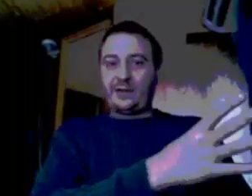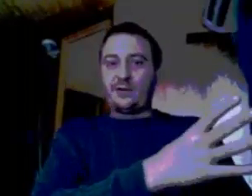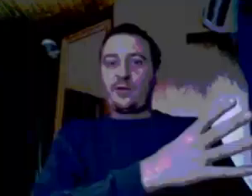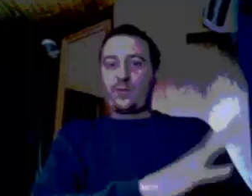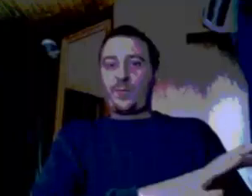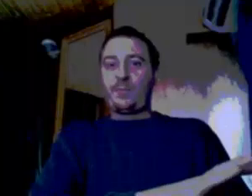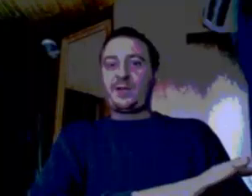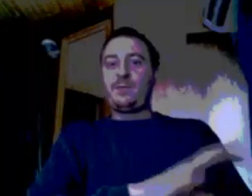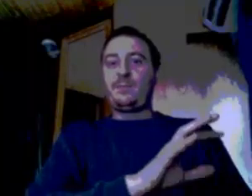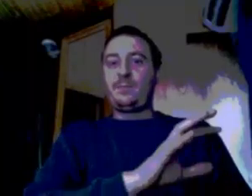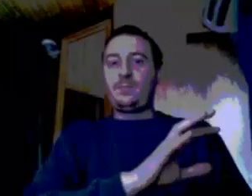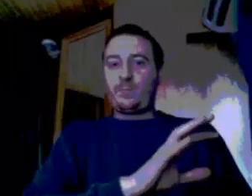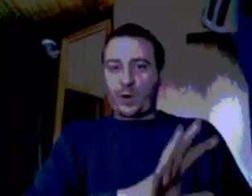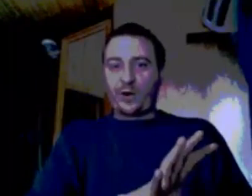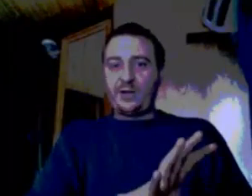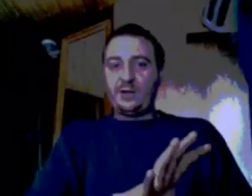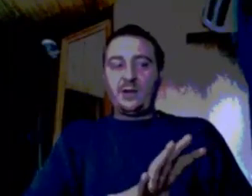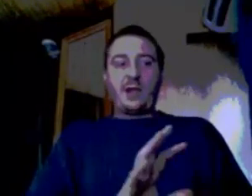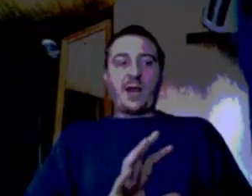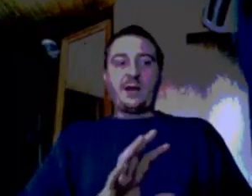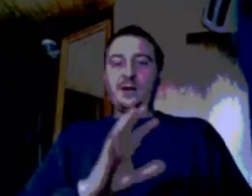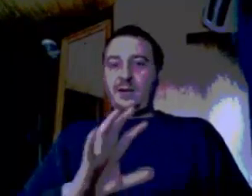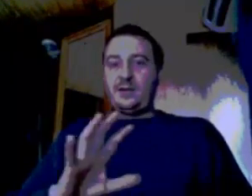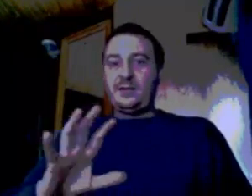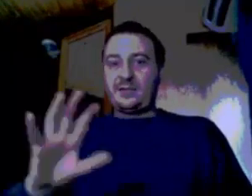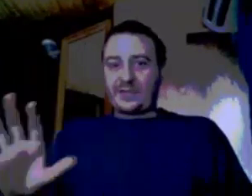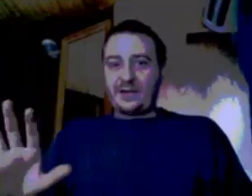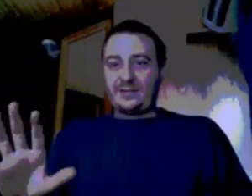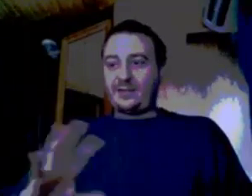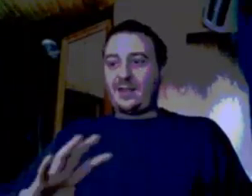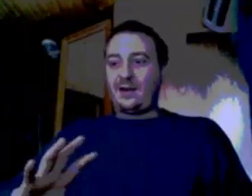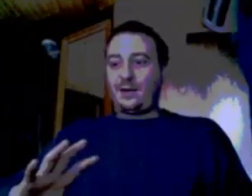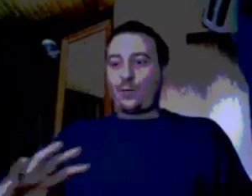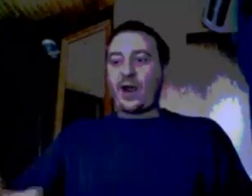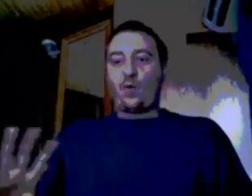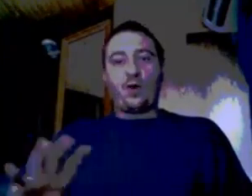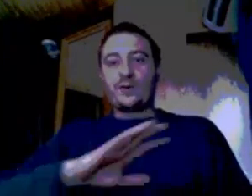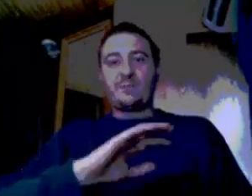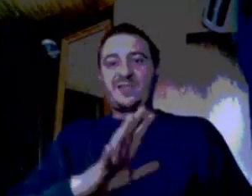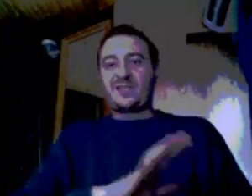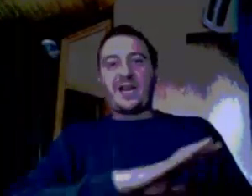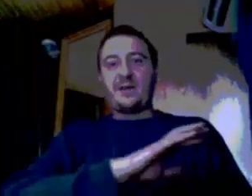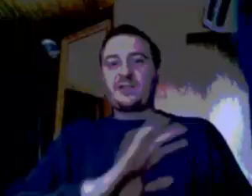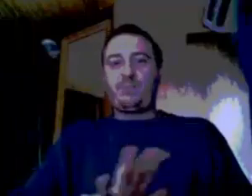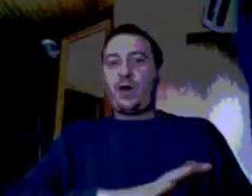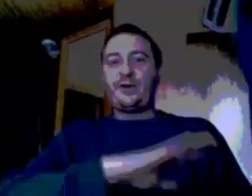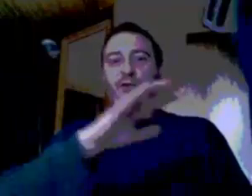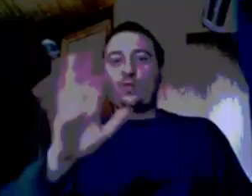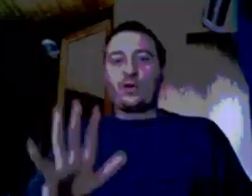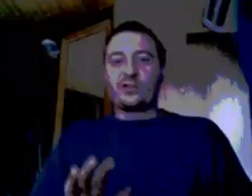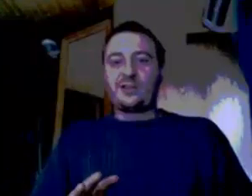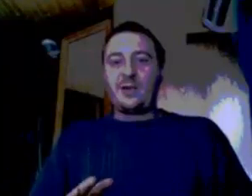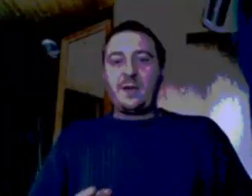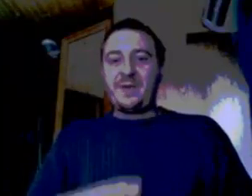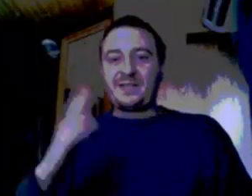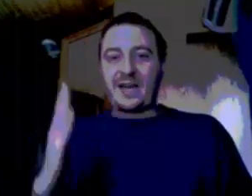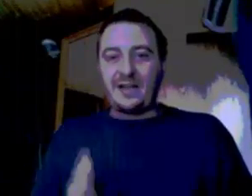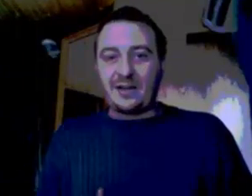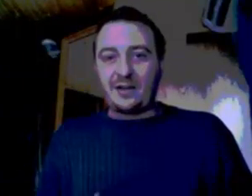the leader of the Republican Party, and he says that the Iraq war was a mistake. It was a blunder, the worst mistake, and,